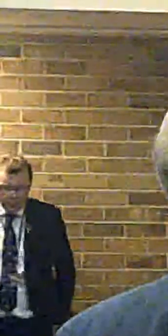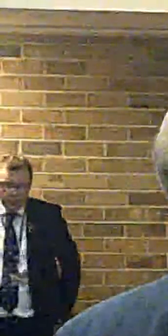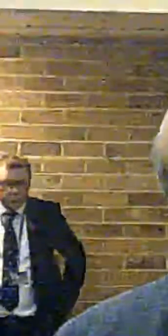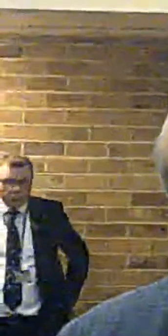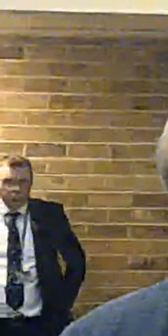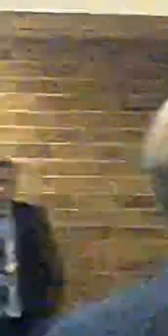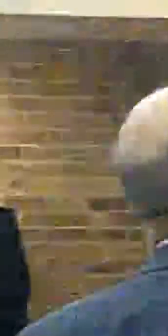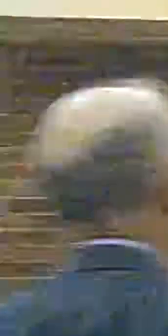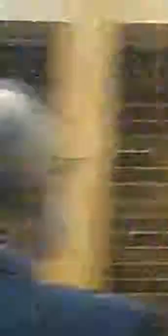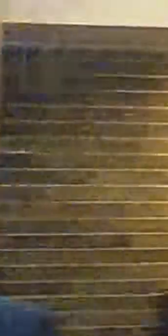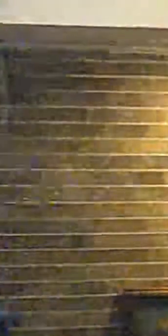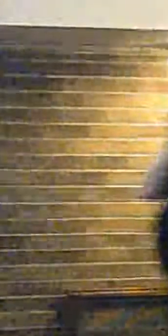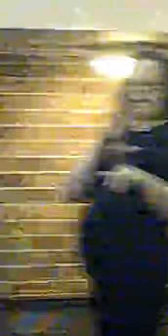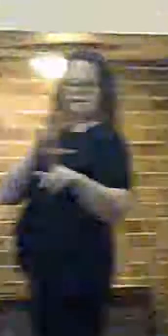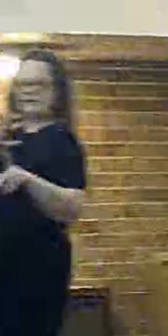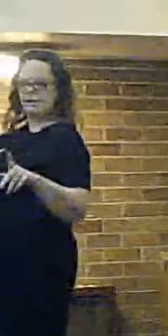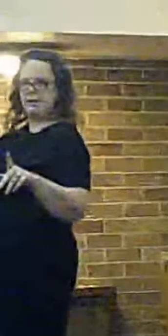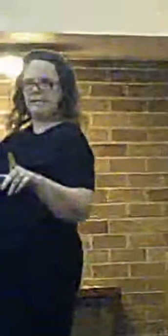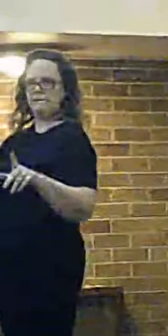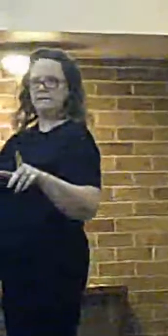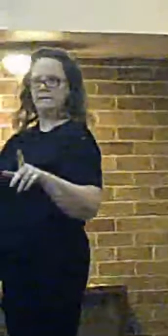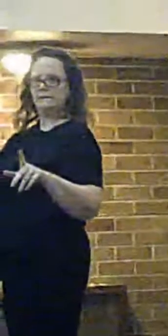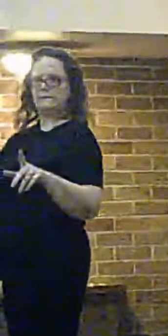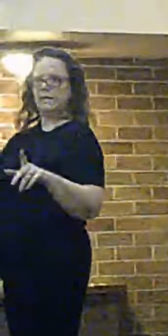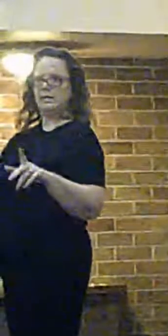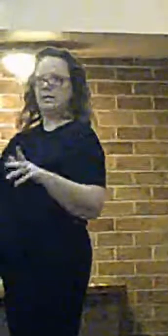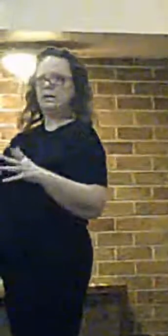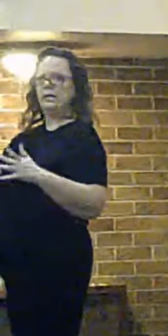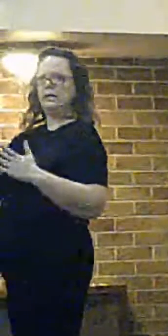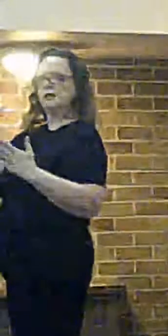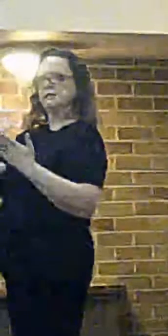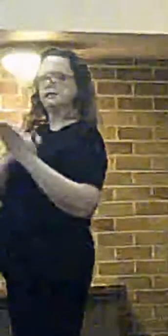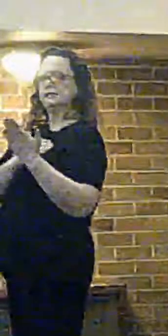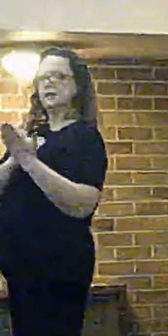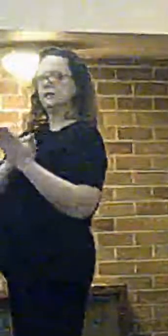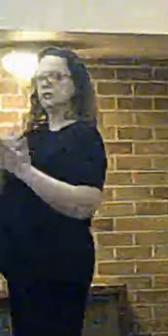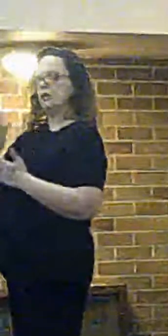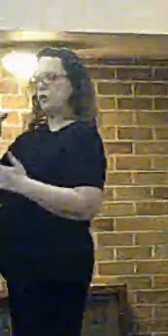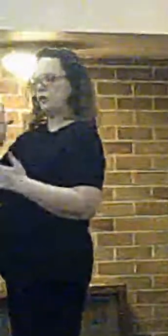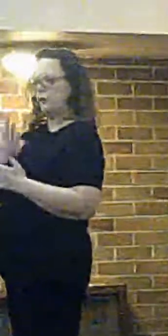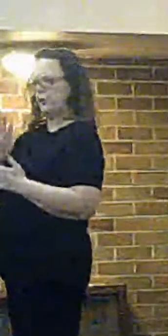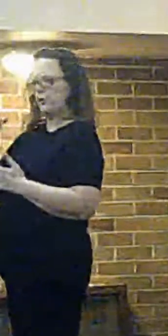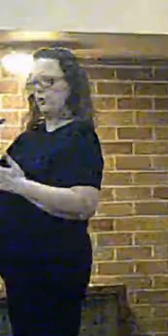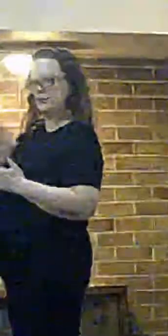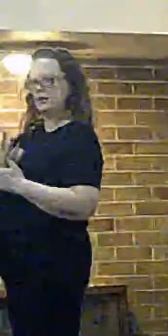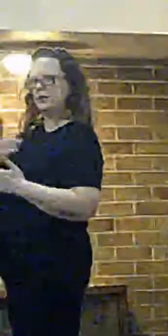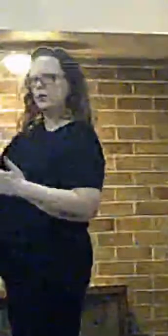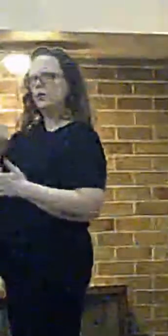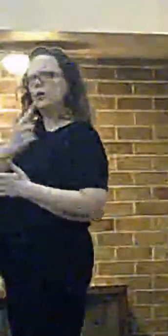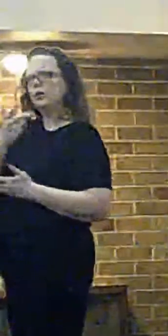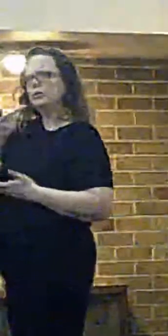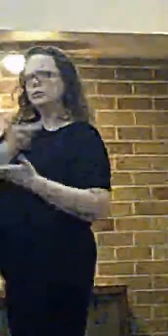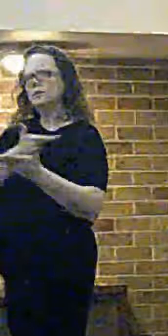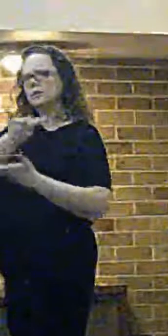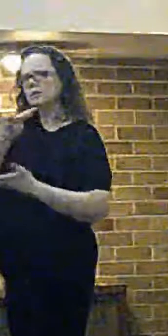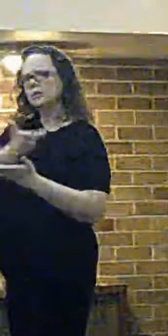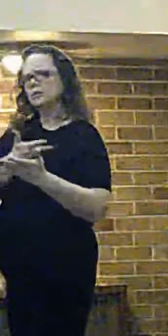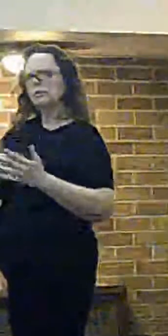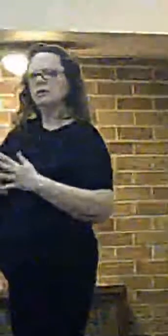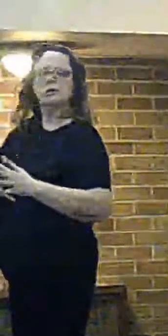We all had in half a section of 13, 16 of Inge, but who were you speaking to from Cheshire?